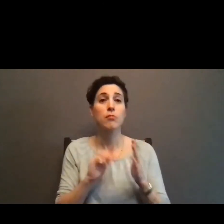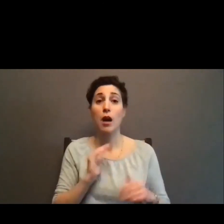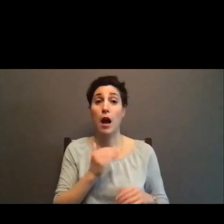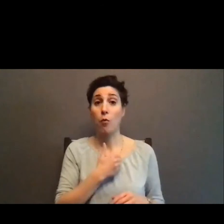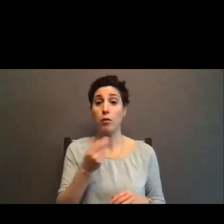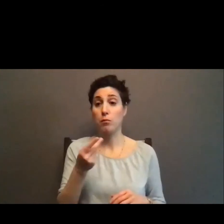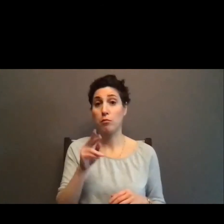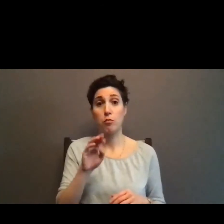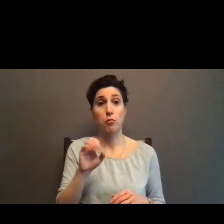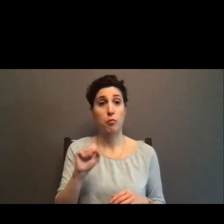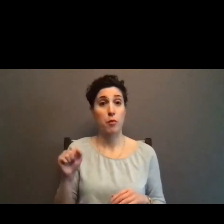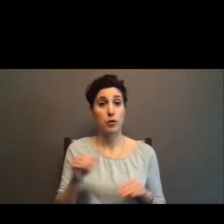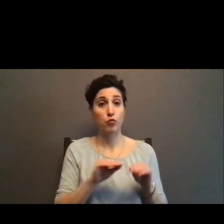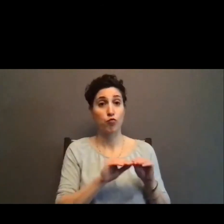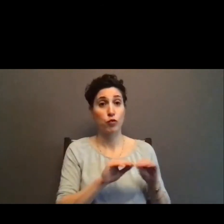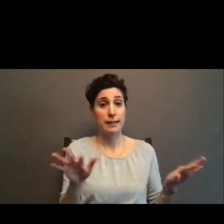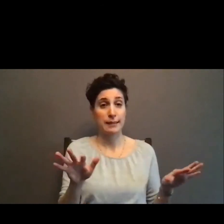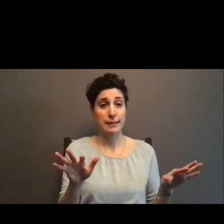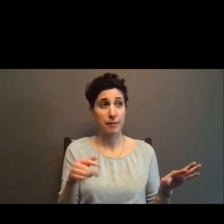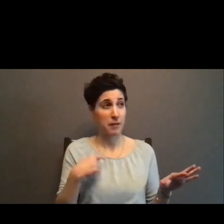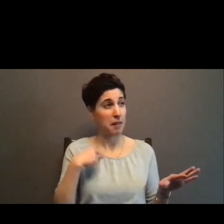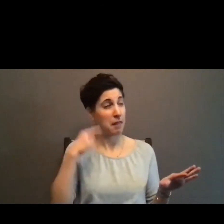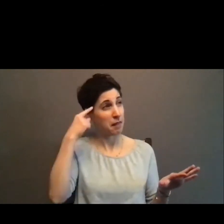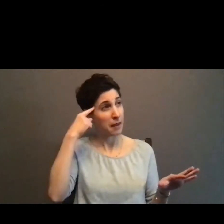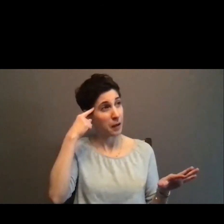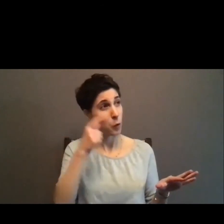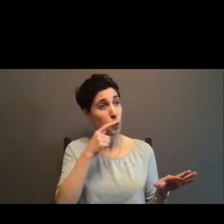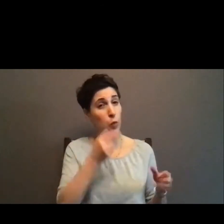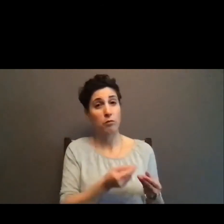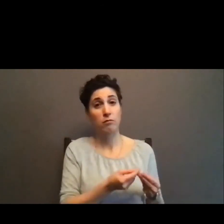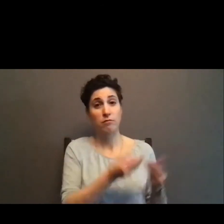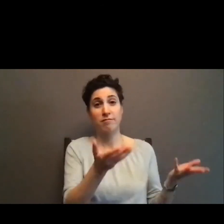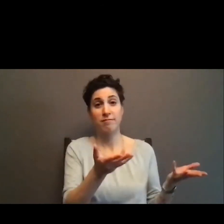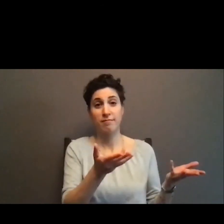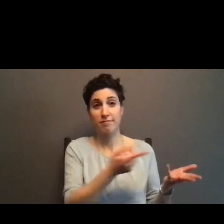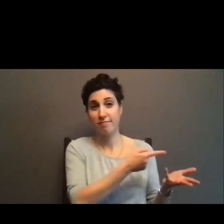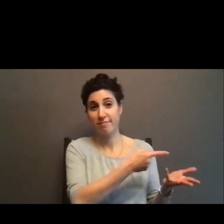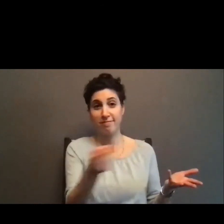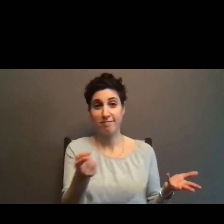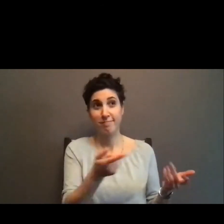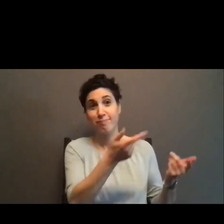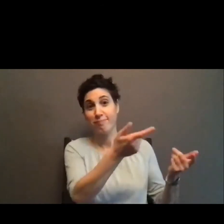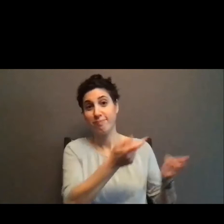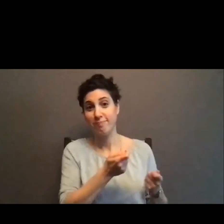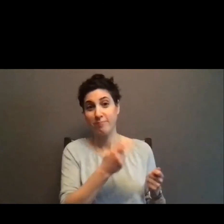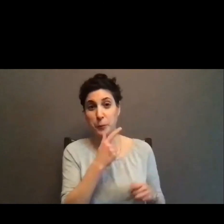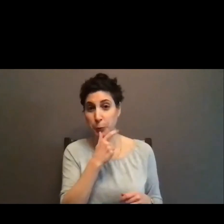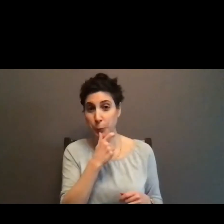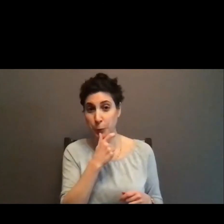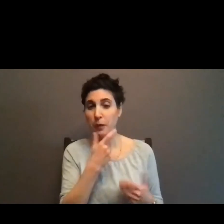we're, how we're speaking and then who we want to be bringing in, um, so